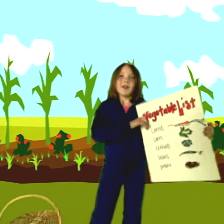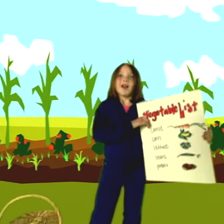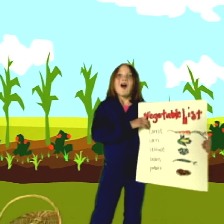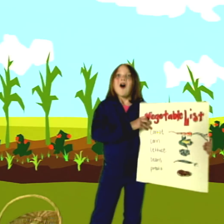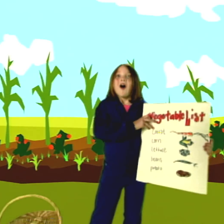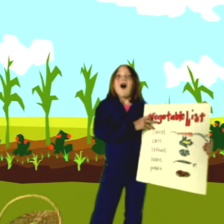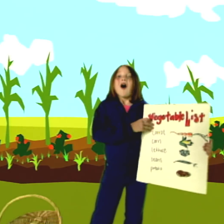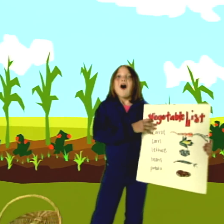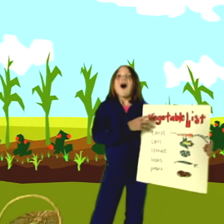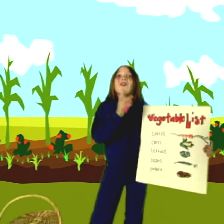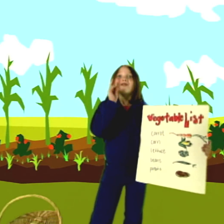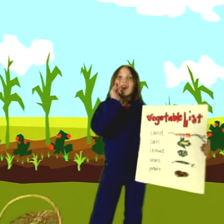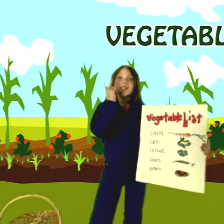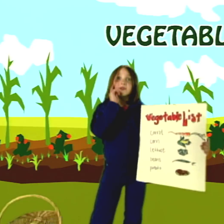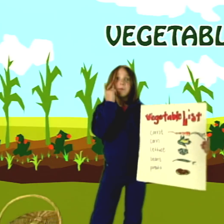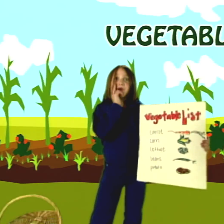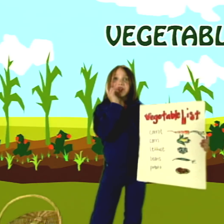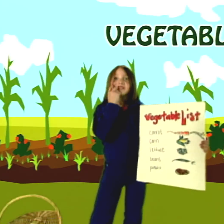Vegetables. Vegetable.